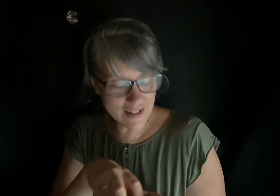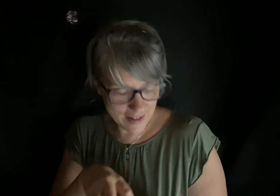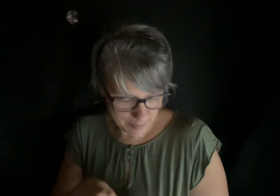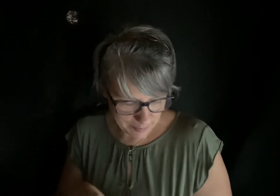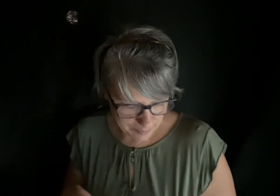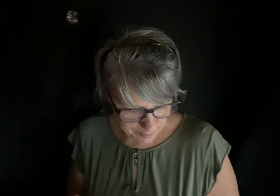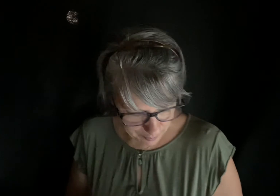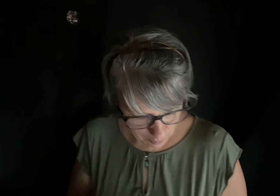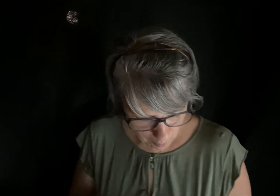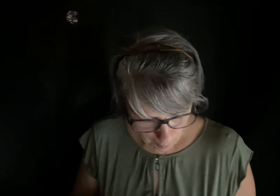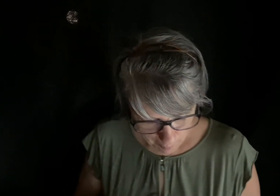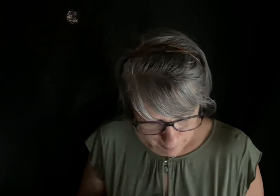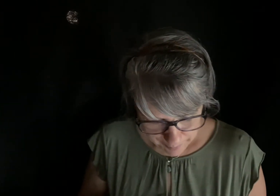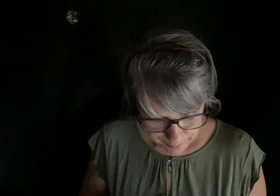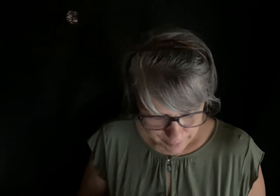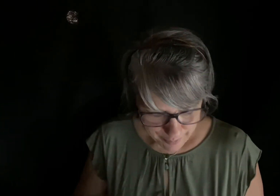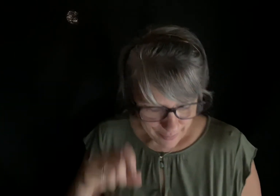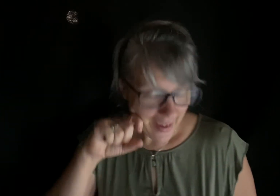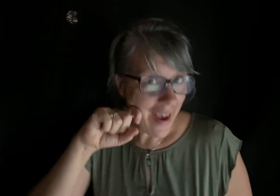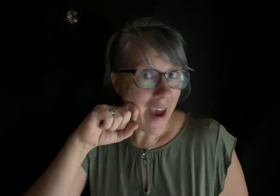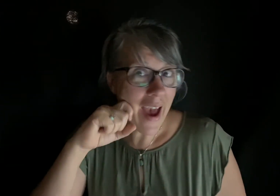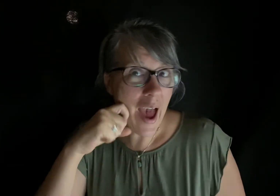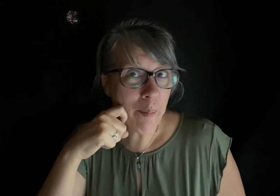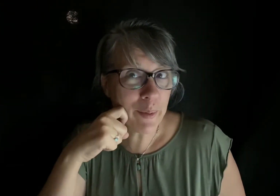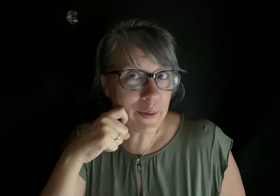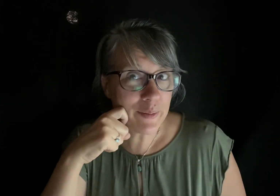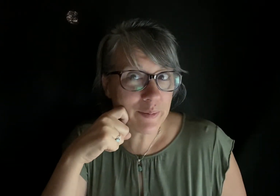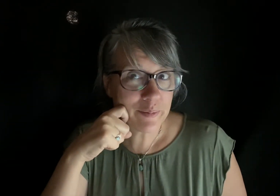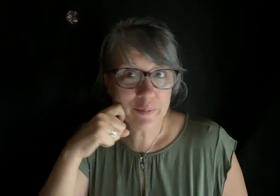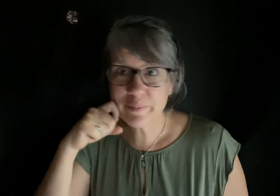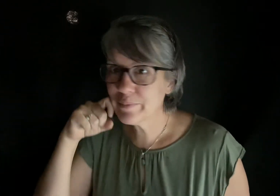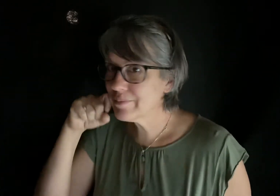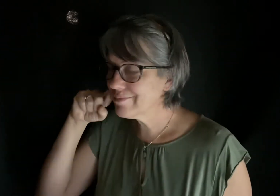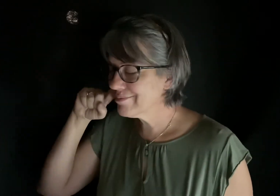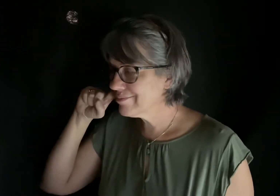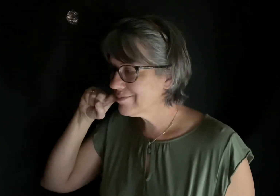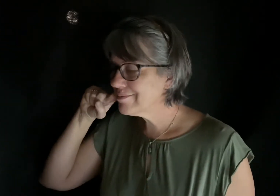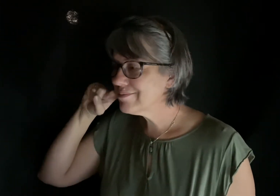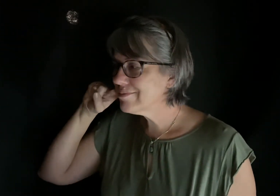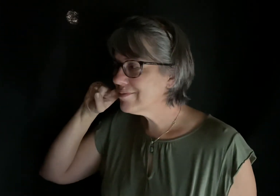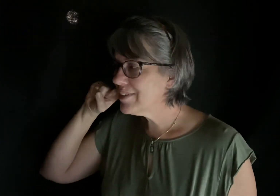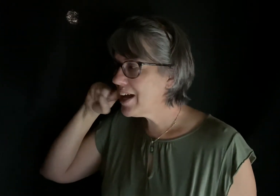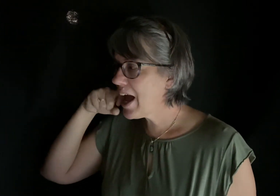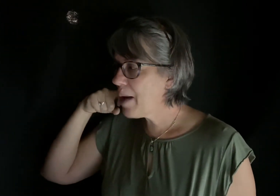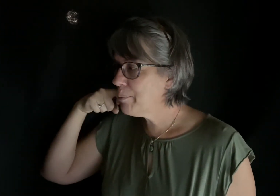apple, apple,